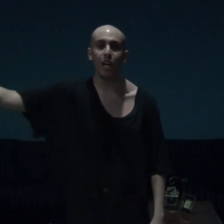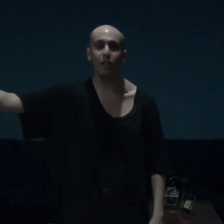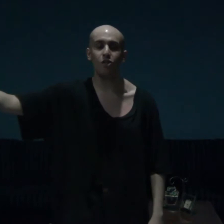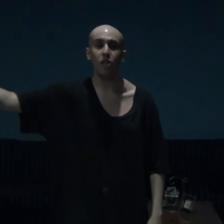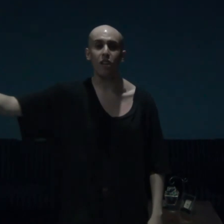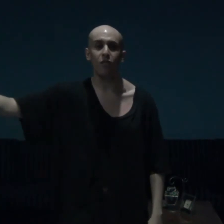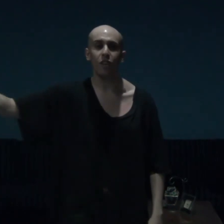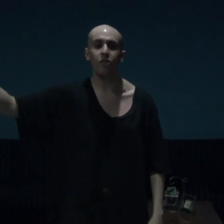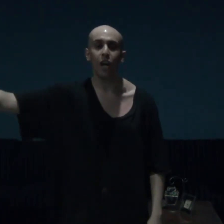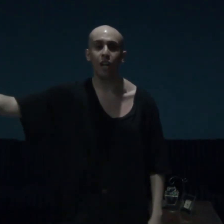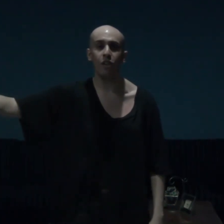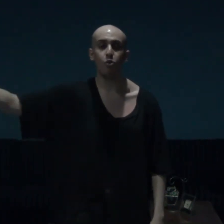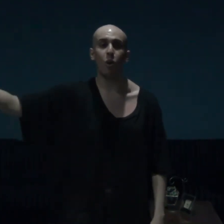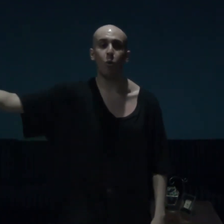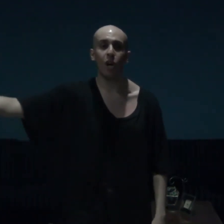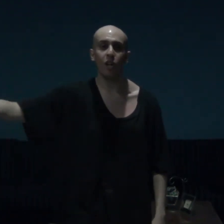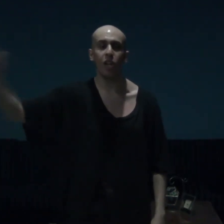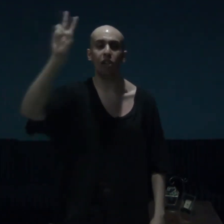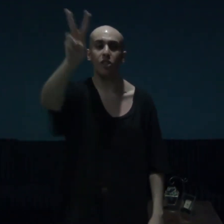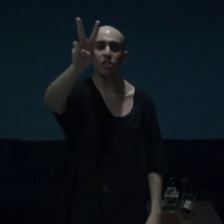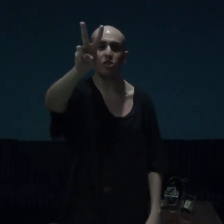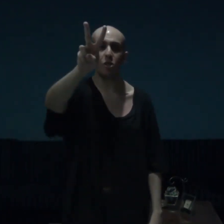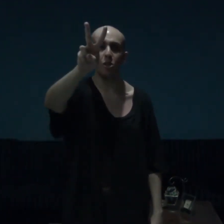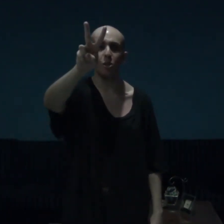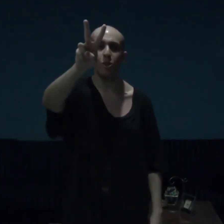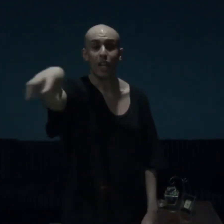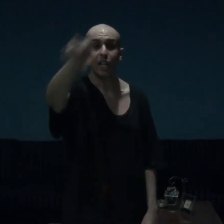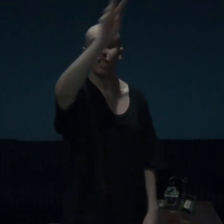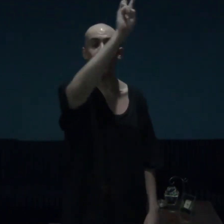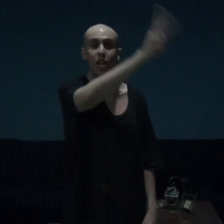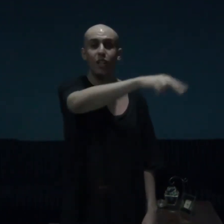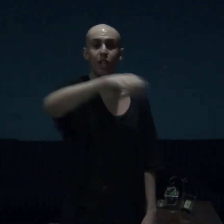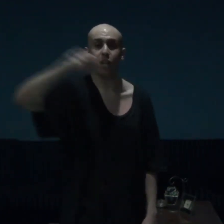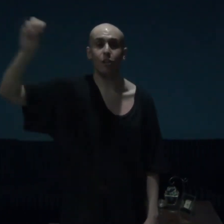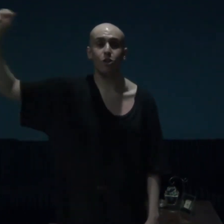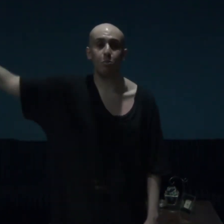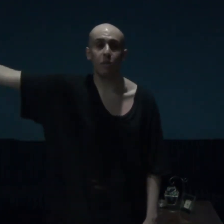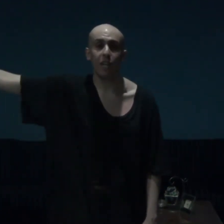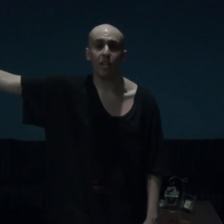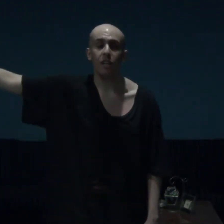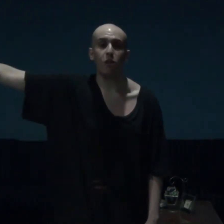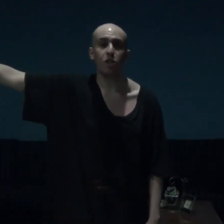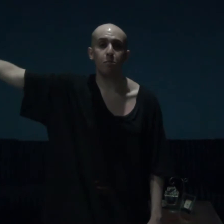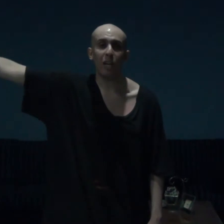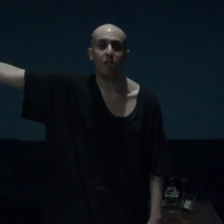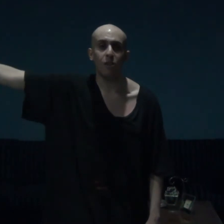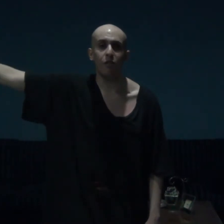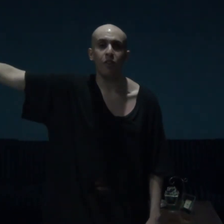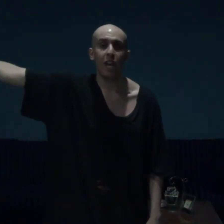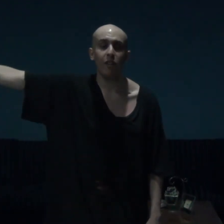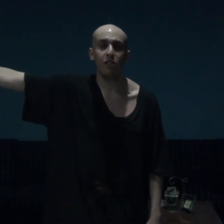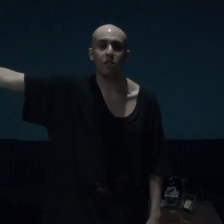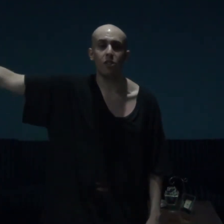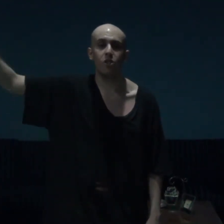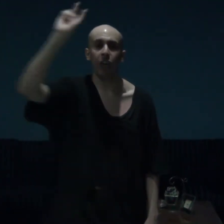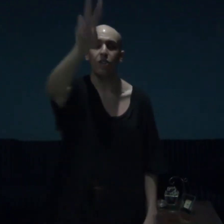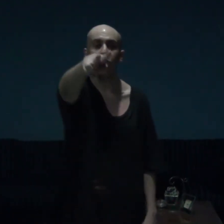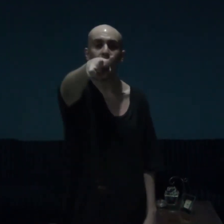and, David, and, Rowan, and these two, guys and gals, play, their respective, characters, and they